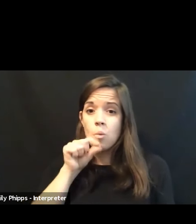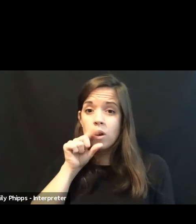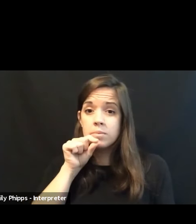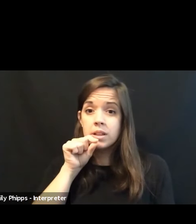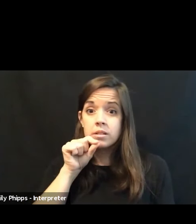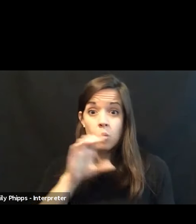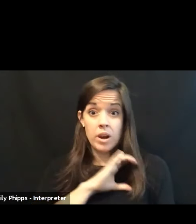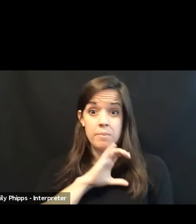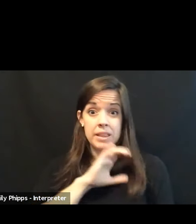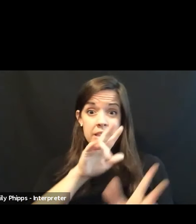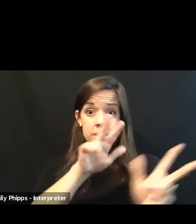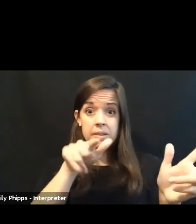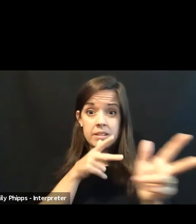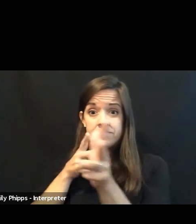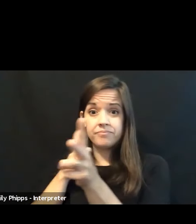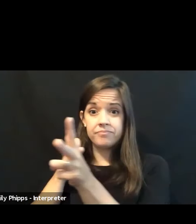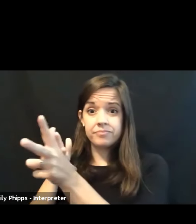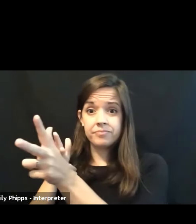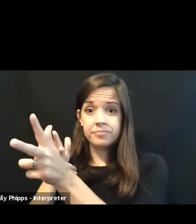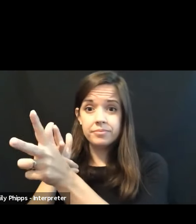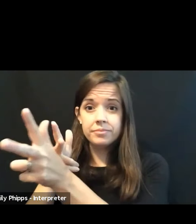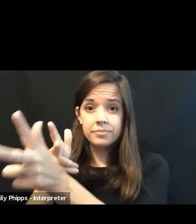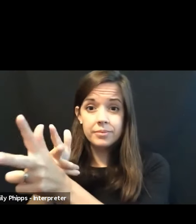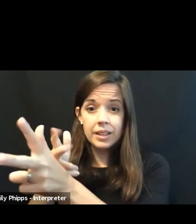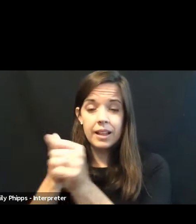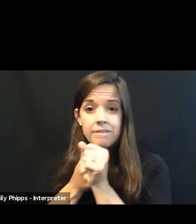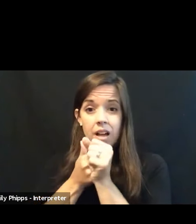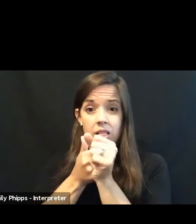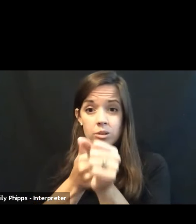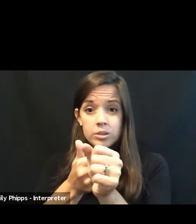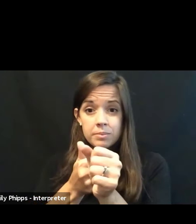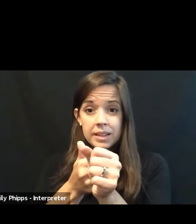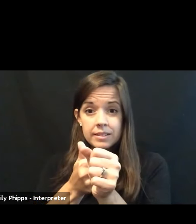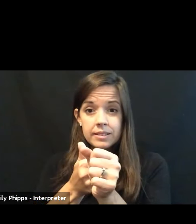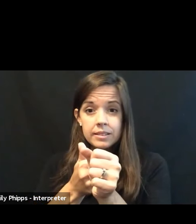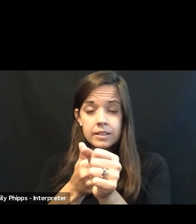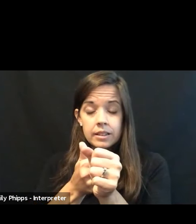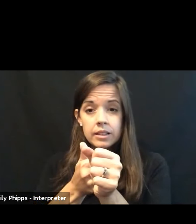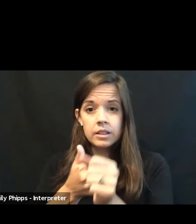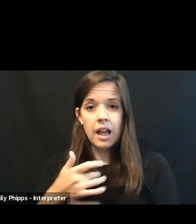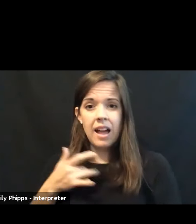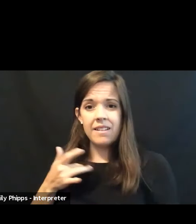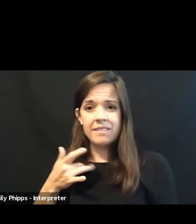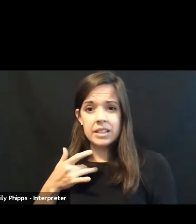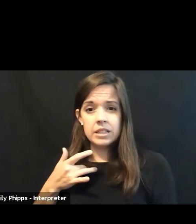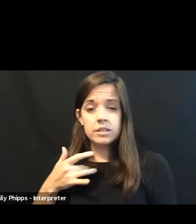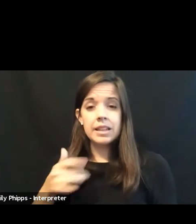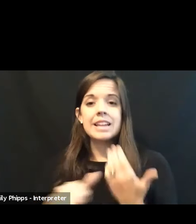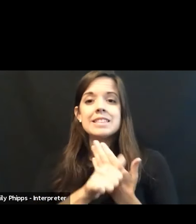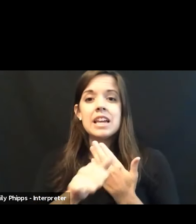behind me and follows me, I feel endangered.